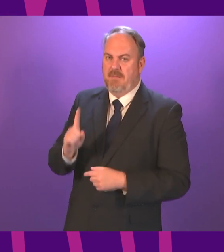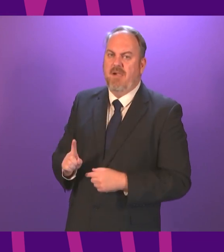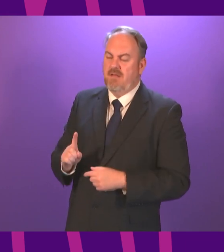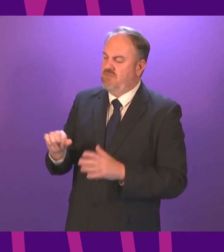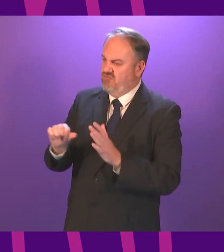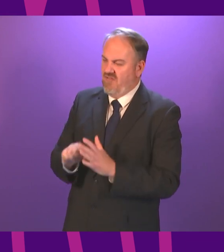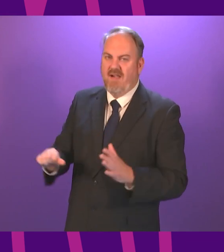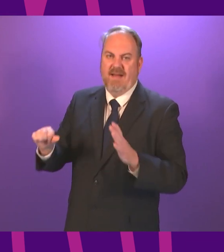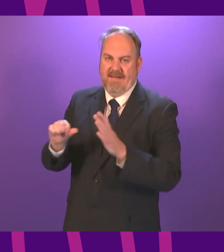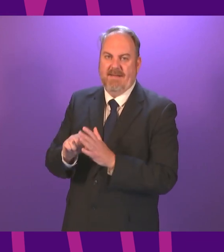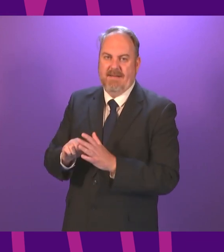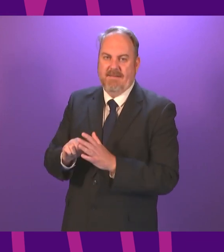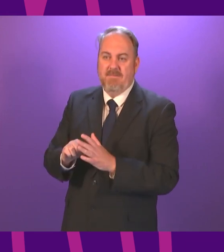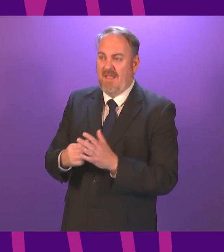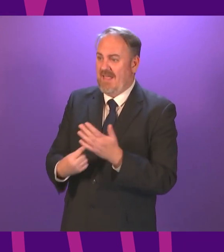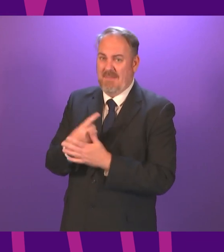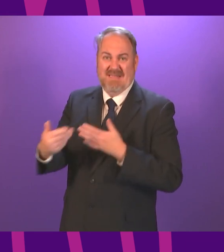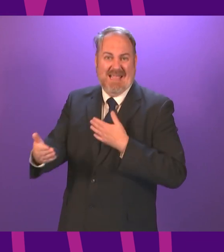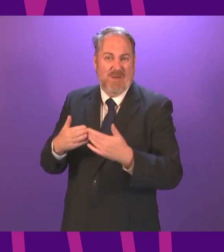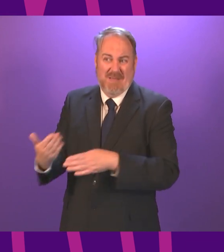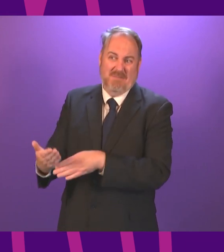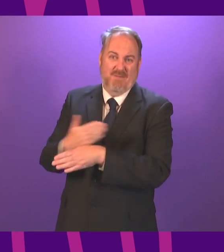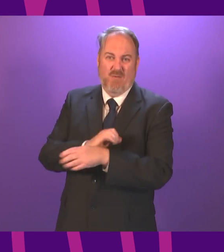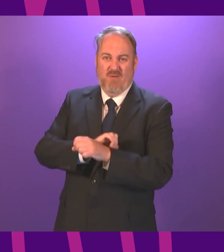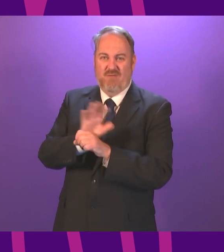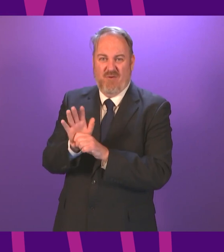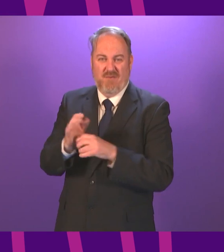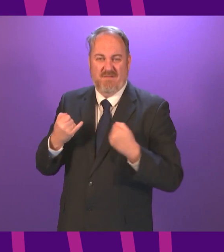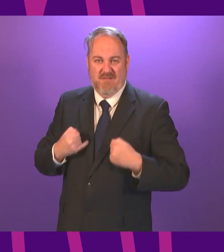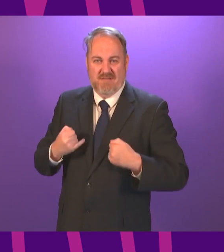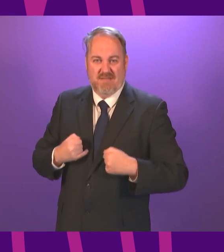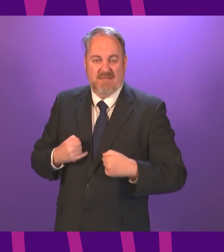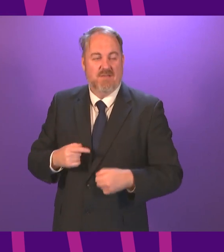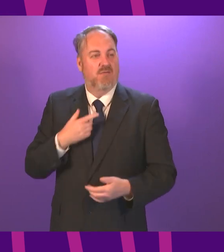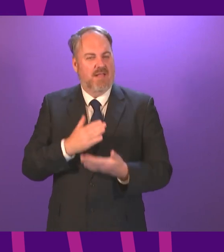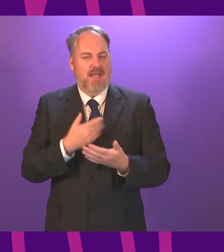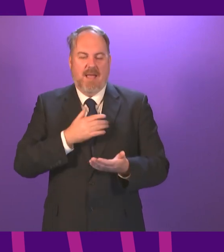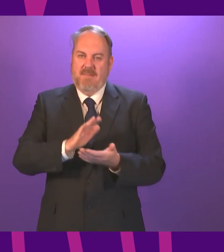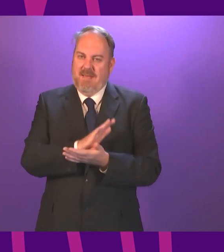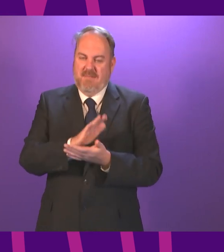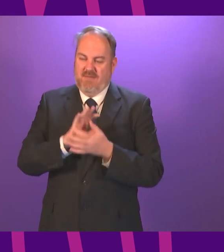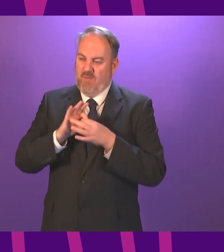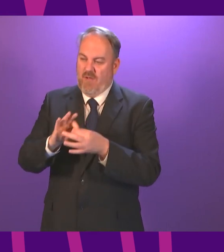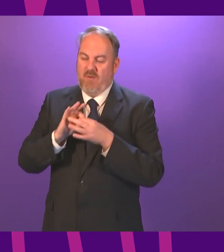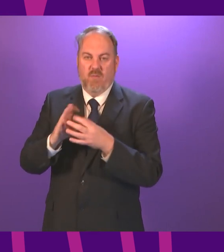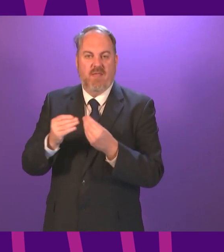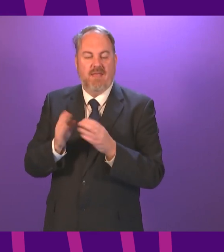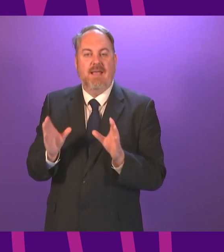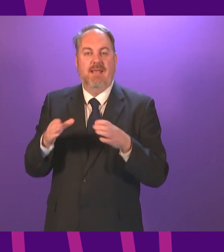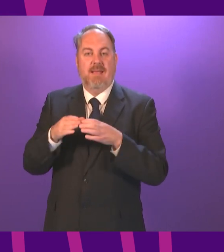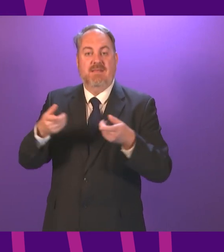Personally, one of the things I cannot wait to get involved in is the development of a National Care Service and I look forward to working with the Cabinet Secretary for Health on that.